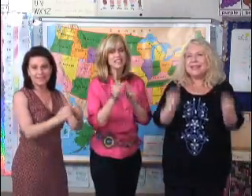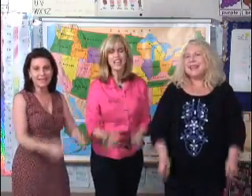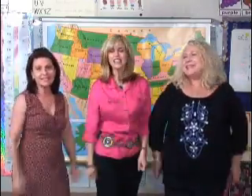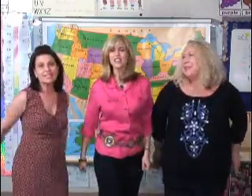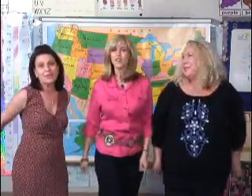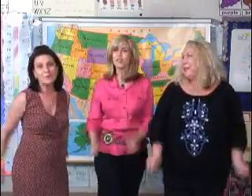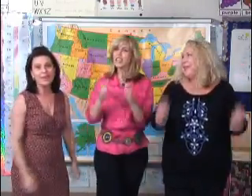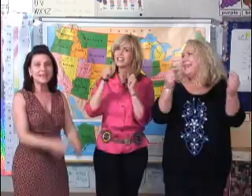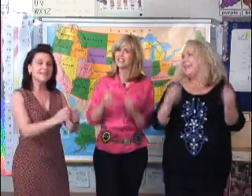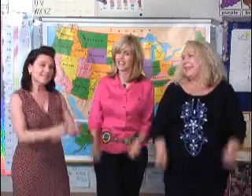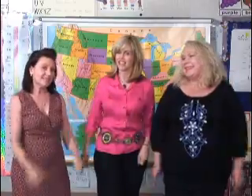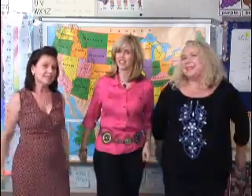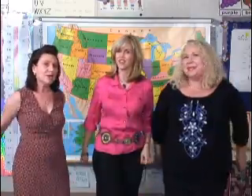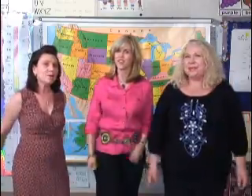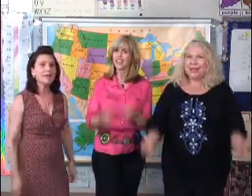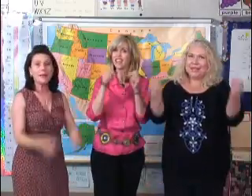Days of the Week, Days of the Week.